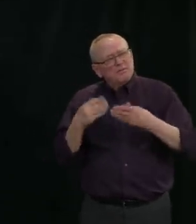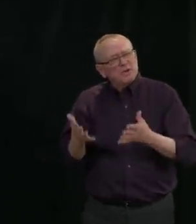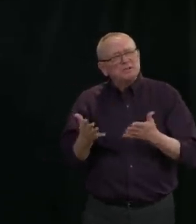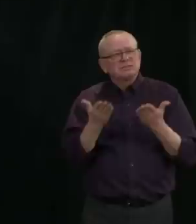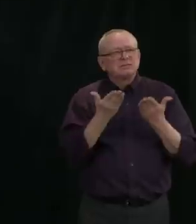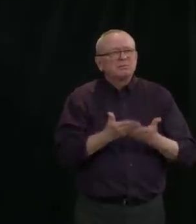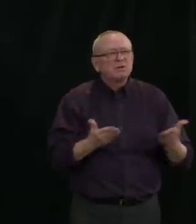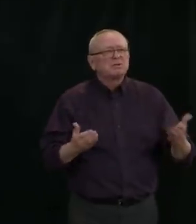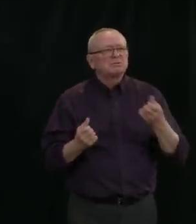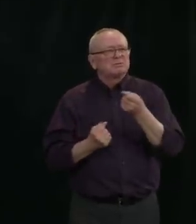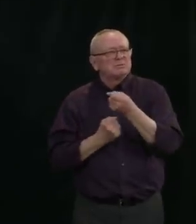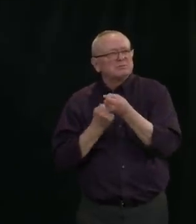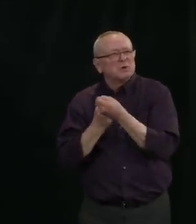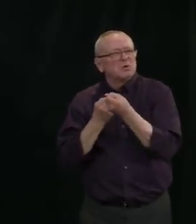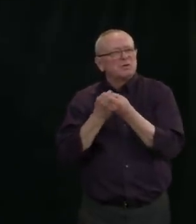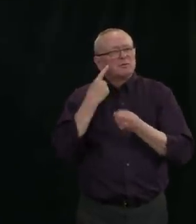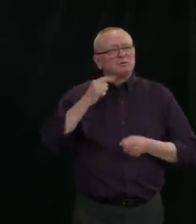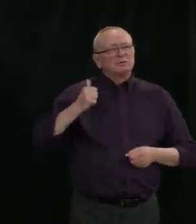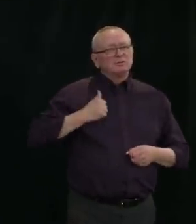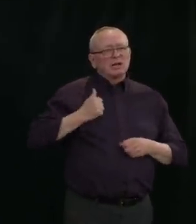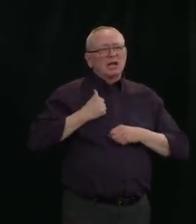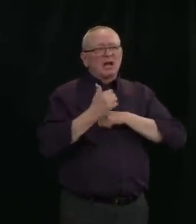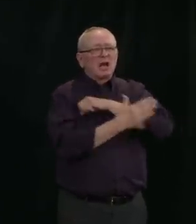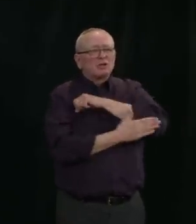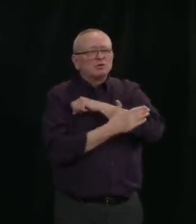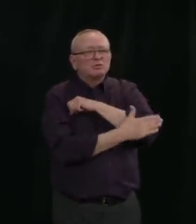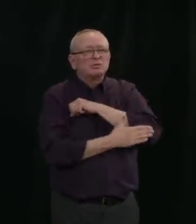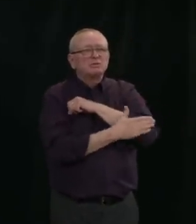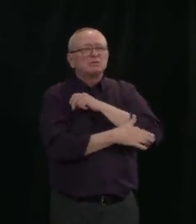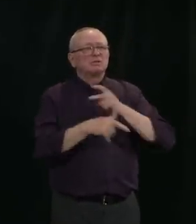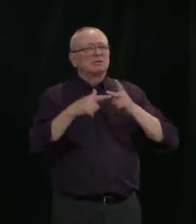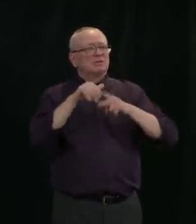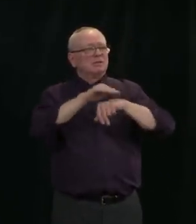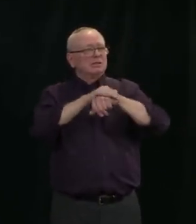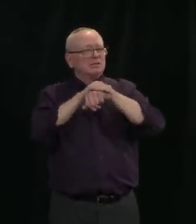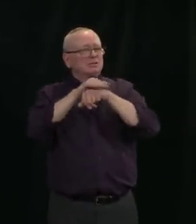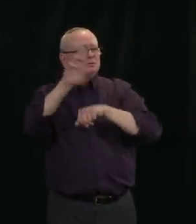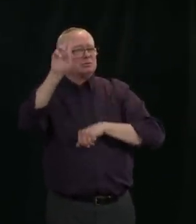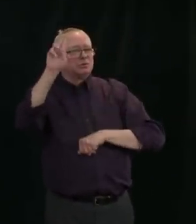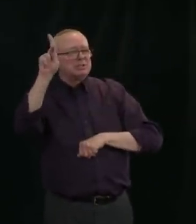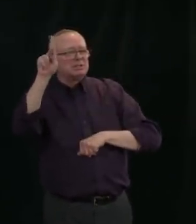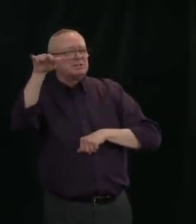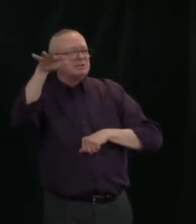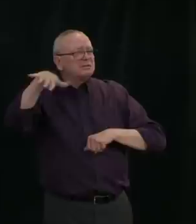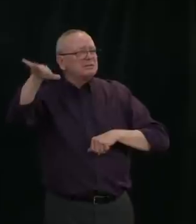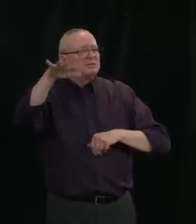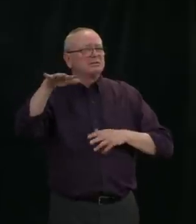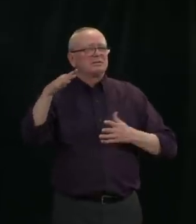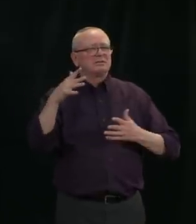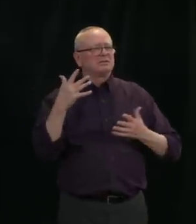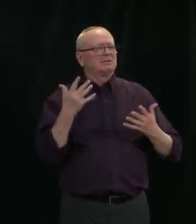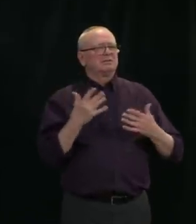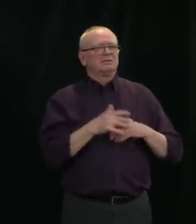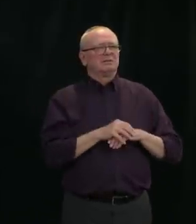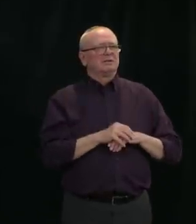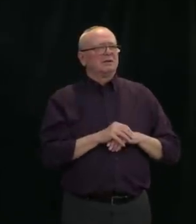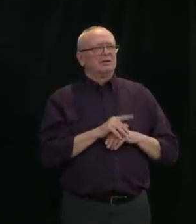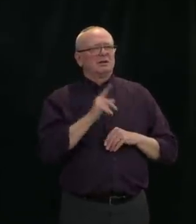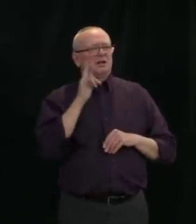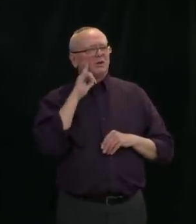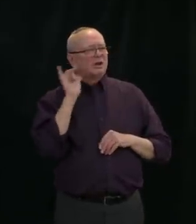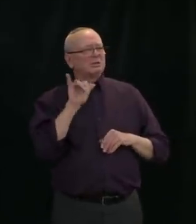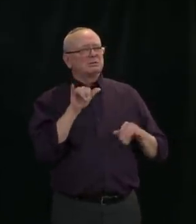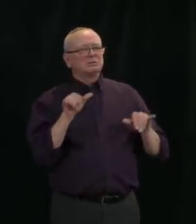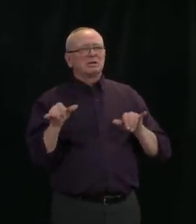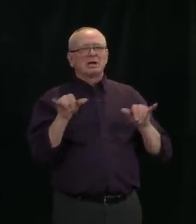If I had a chance to speak to President Trump, I would remind him about Canada's solidarity following 9-11 and in the